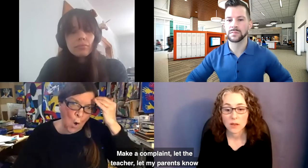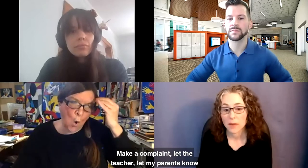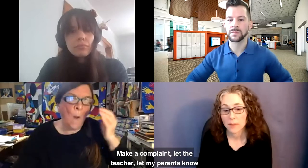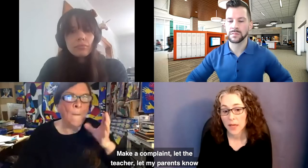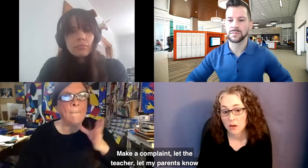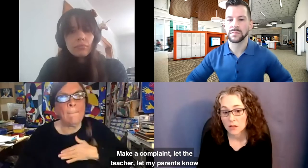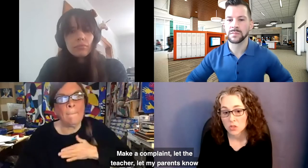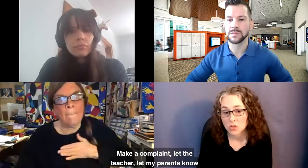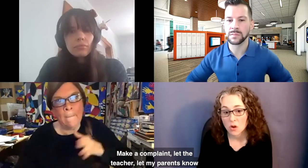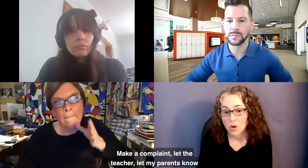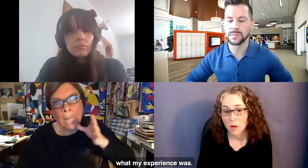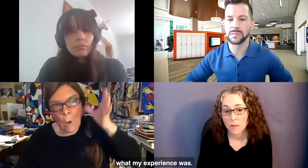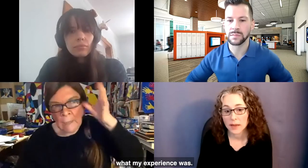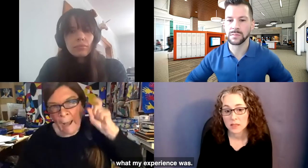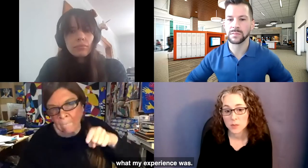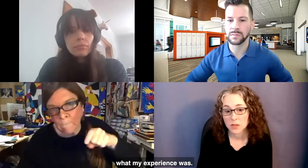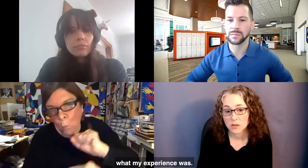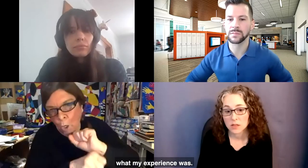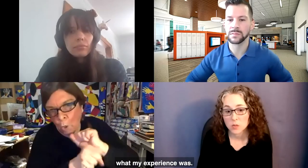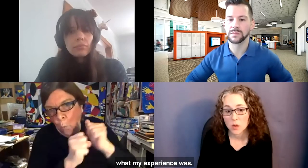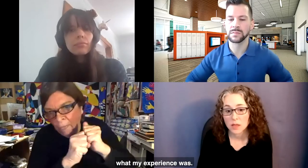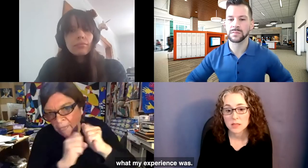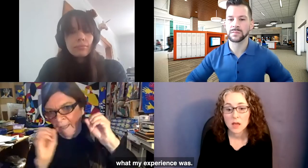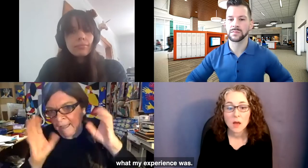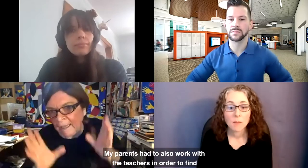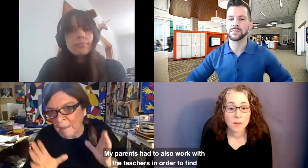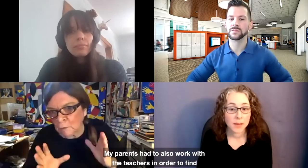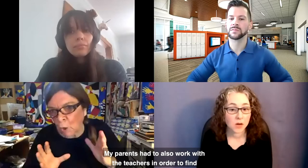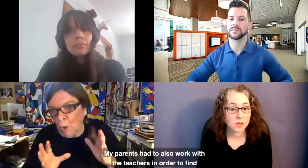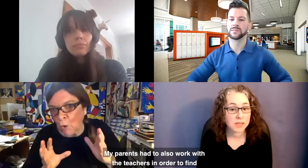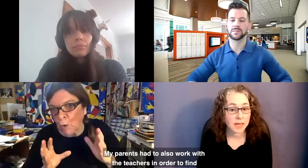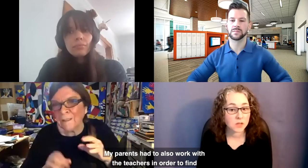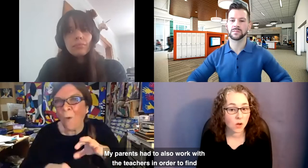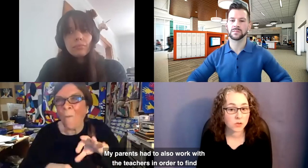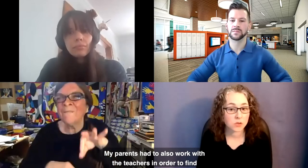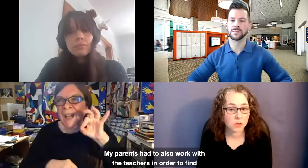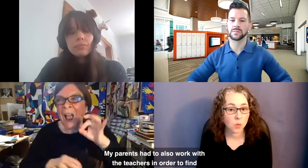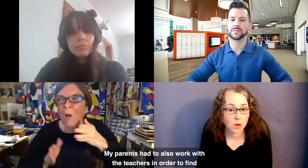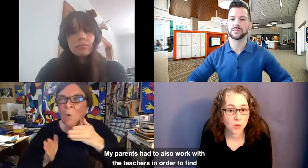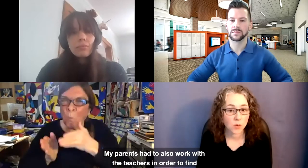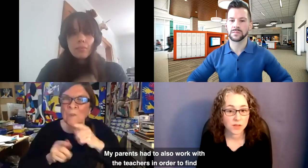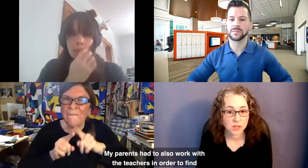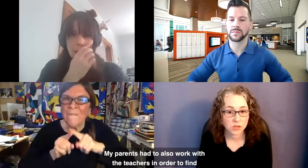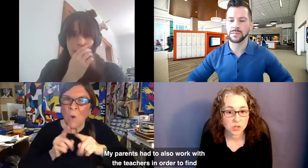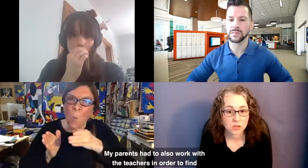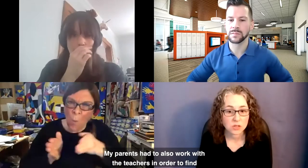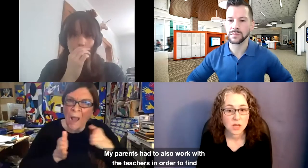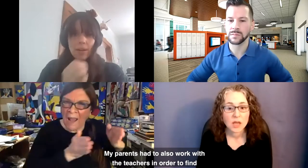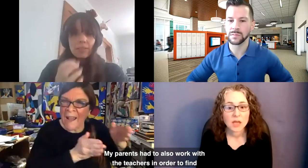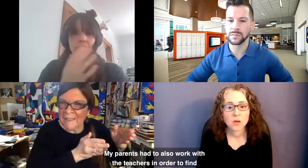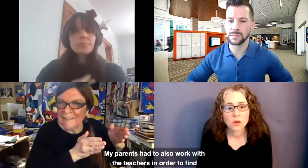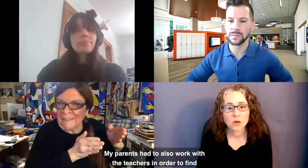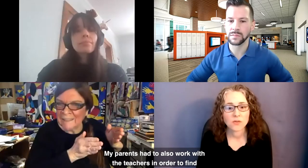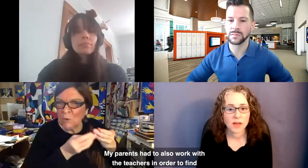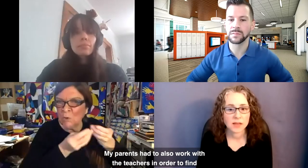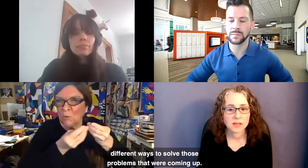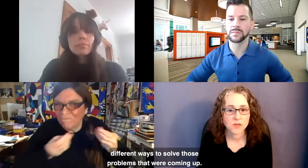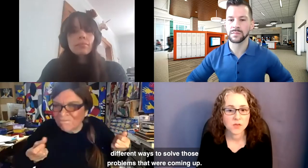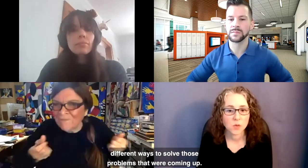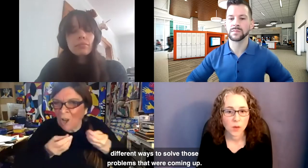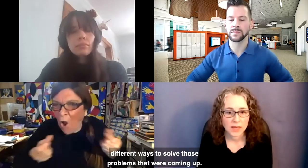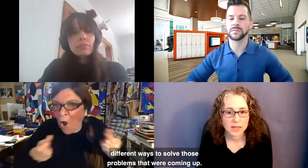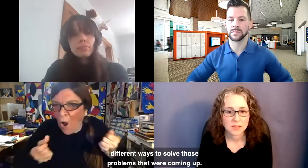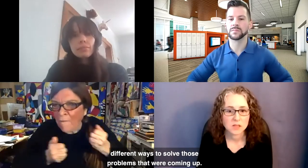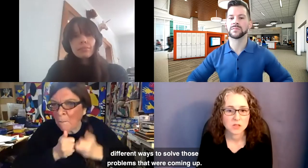know that my parents know what my experience was. My parents had to also work with the teachers in order to find